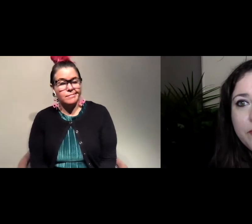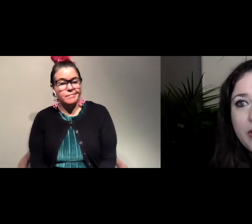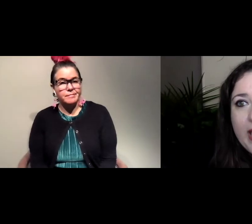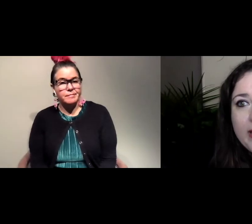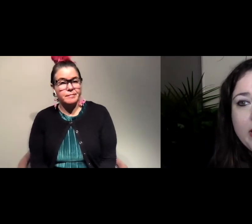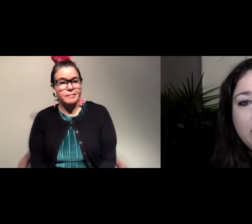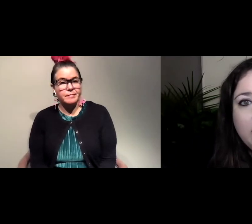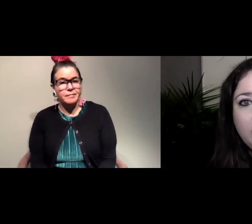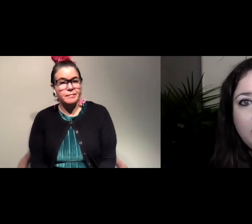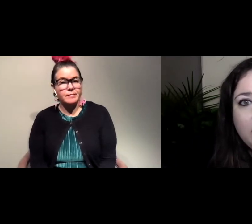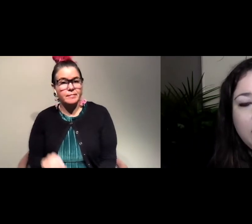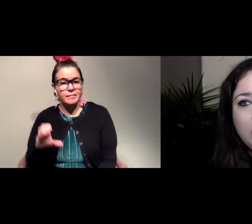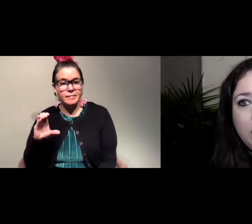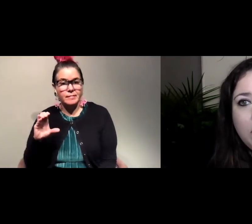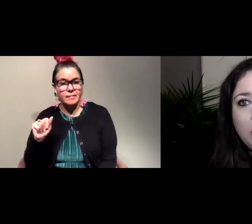Caitlin